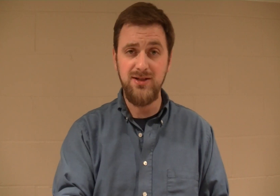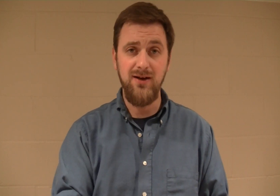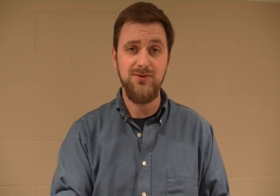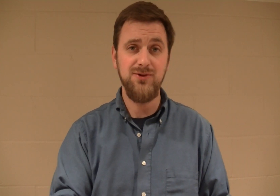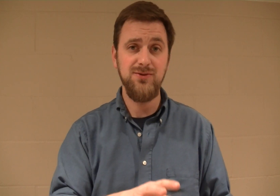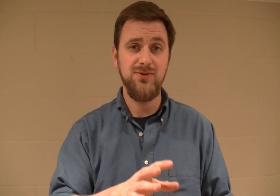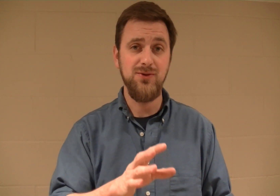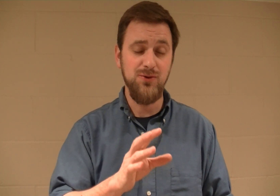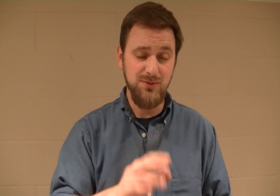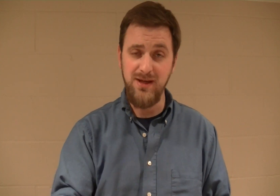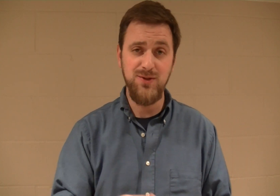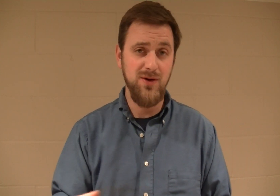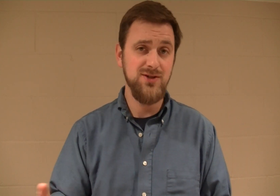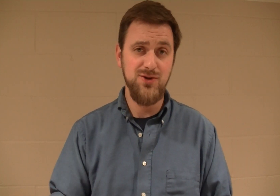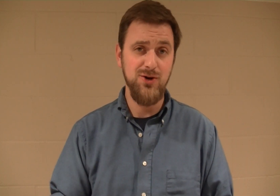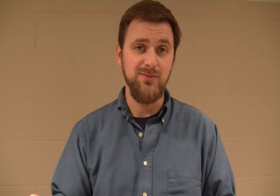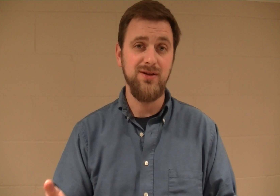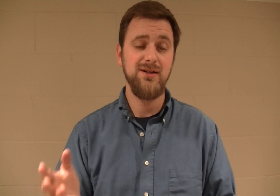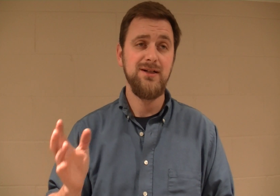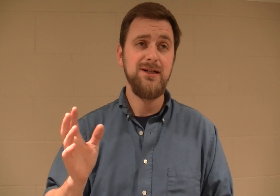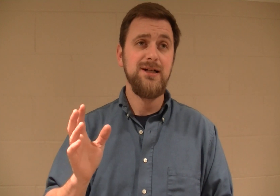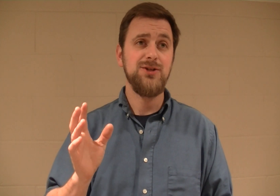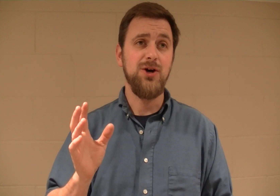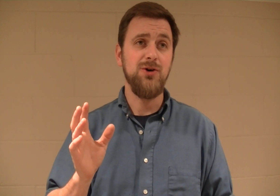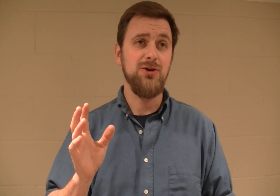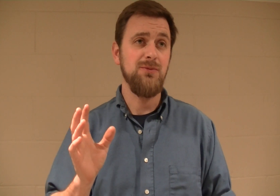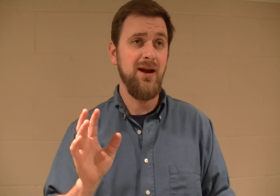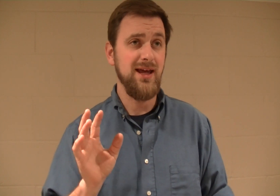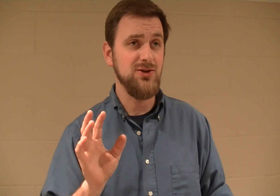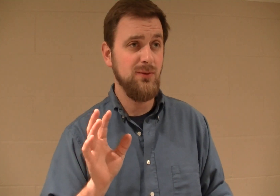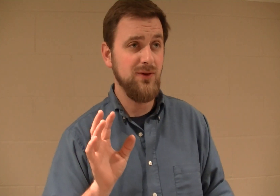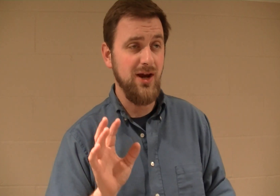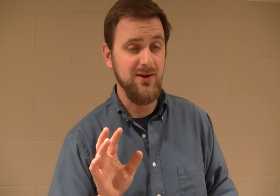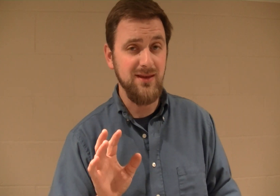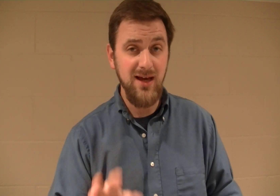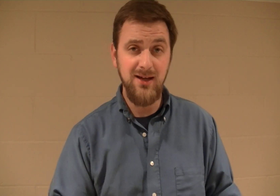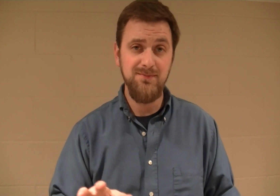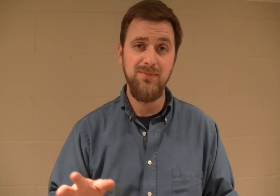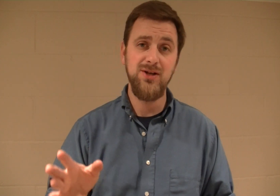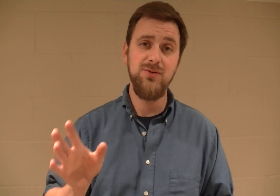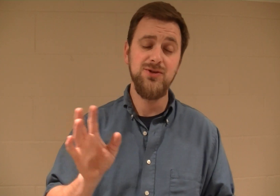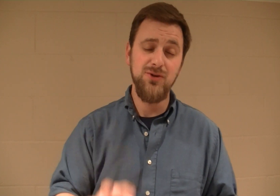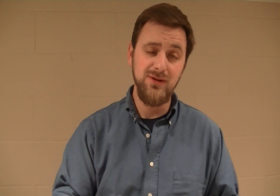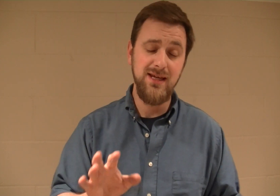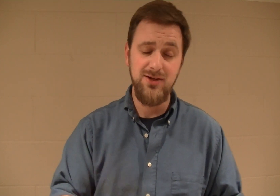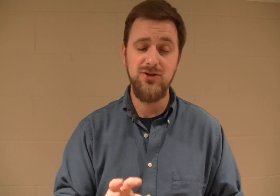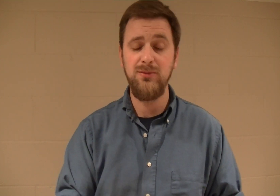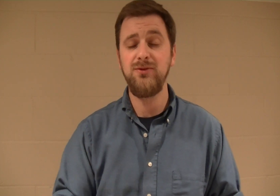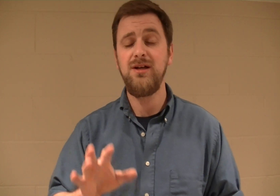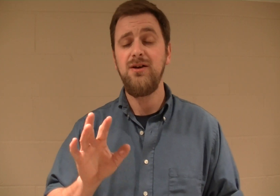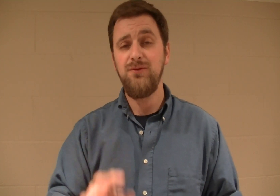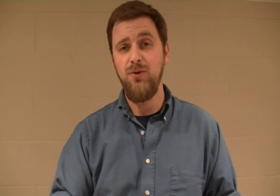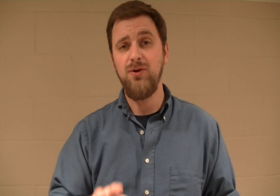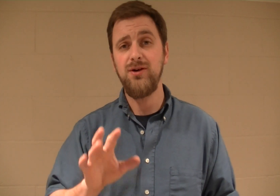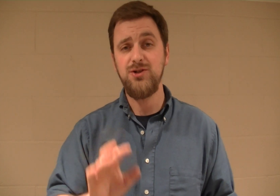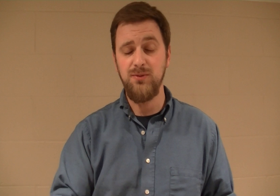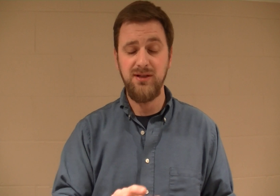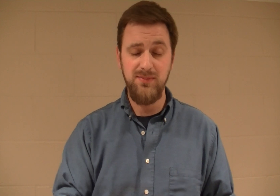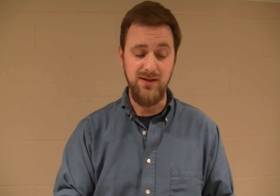officer whose piece was disturbed. So, you might not get in trouble for carrying the gun, but you will certainly get in trouble for disturbing the piece.